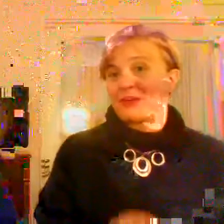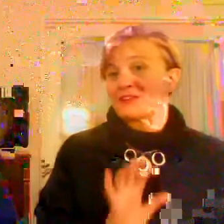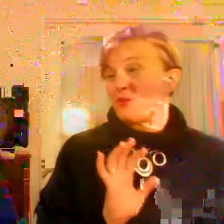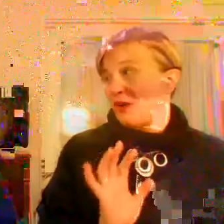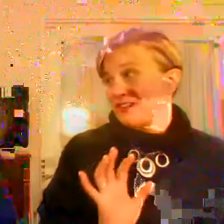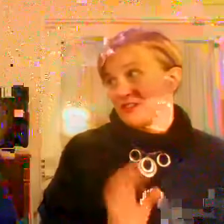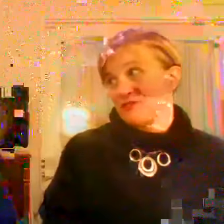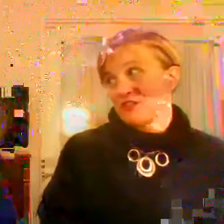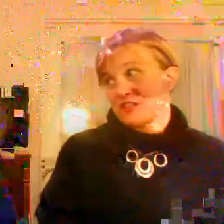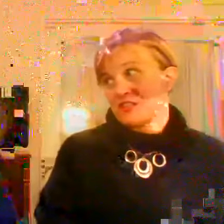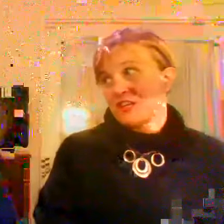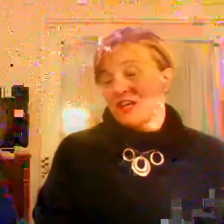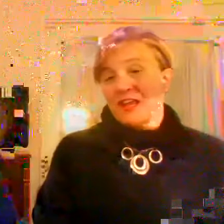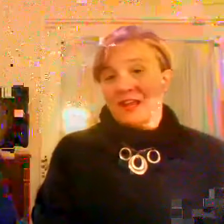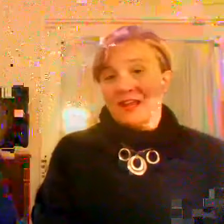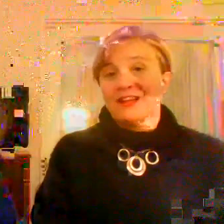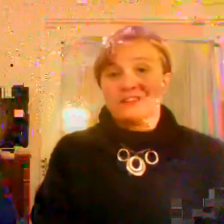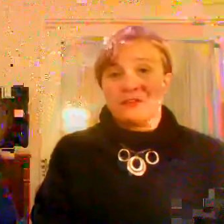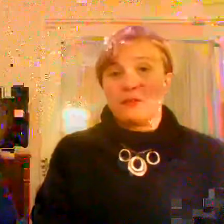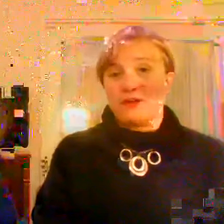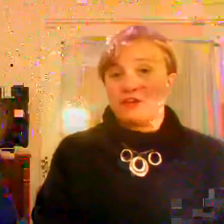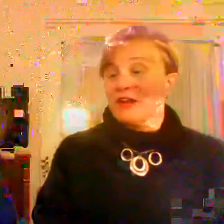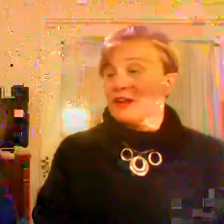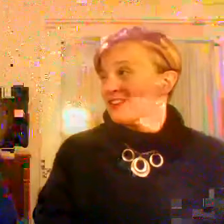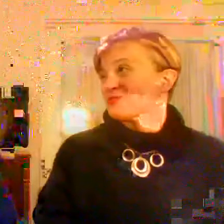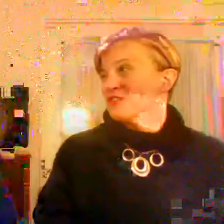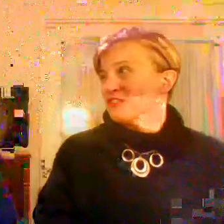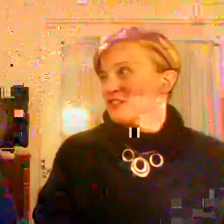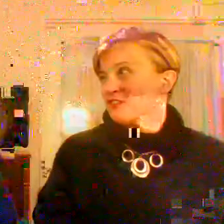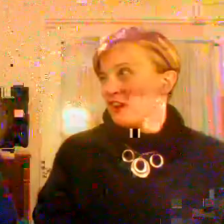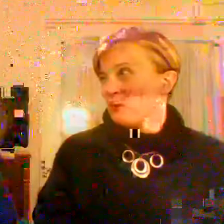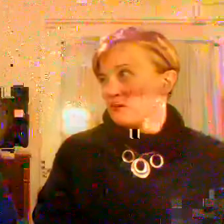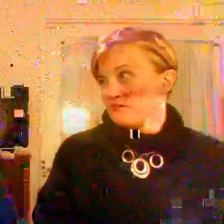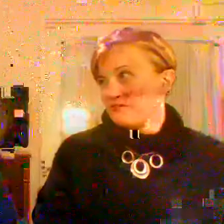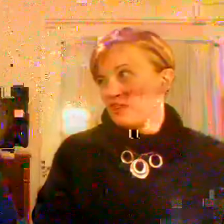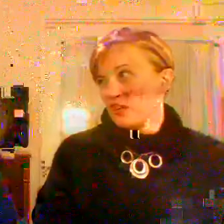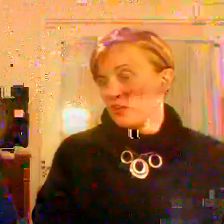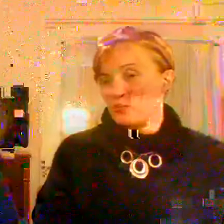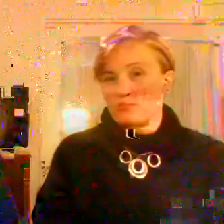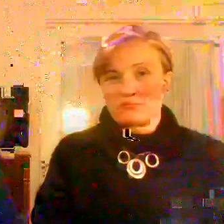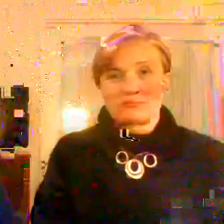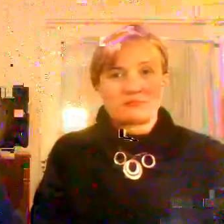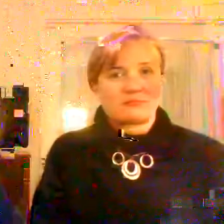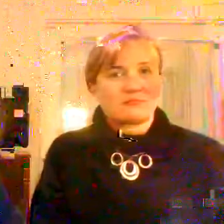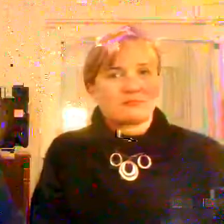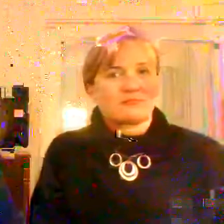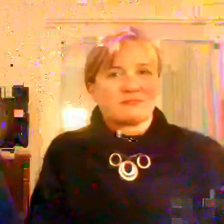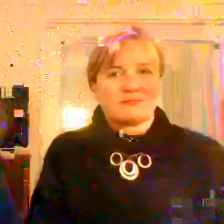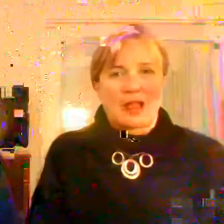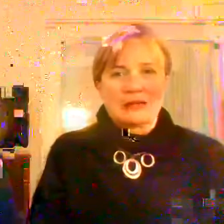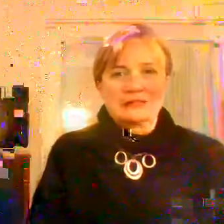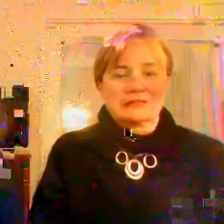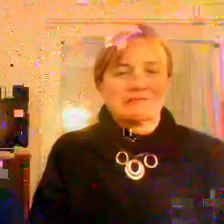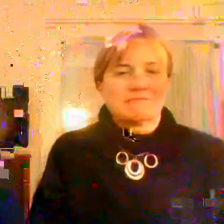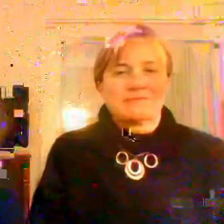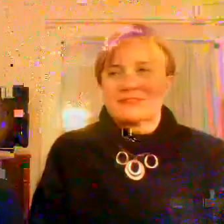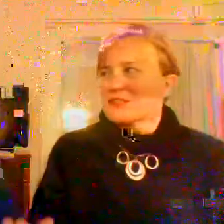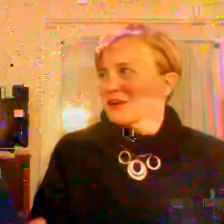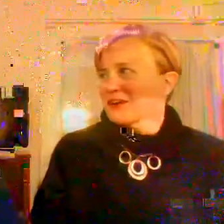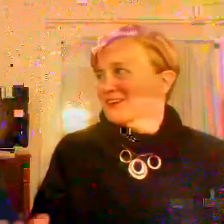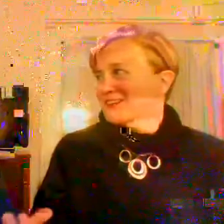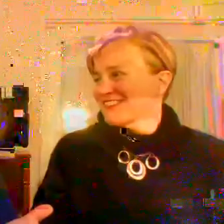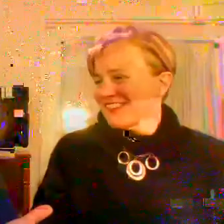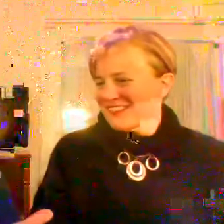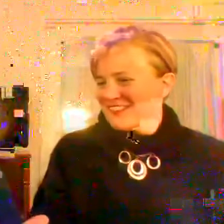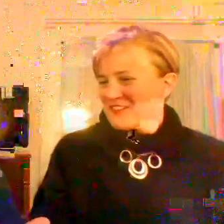dynamic. It's quite different and very powerful. And yes, we do need to create one for you. Yes. Yes. Yeah.